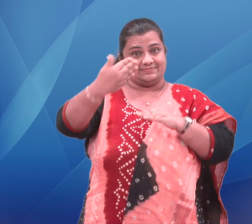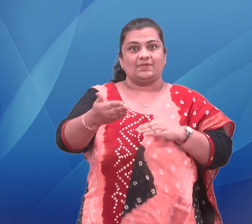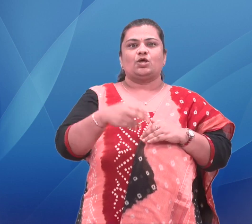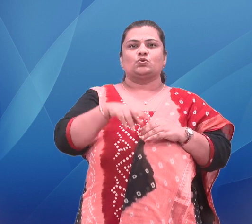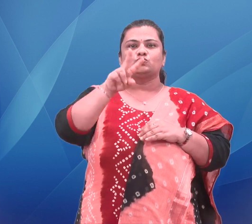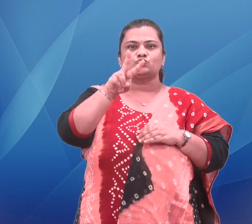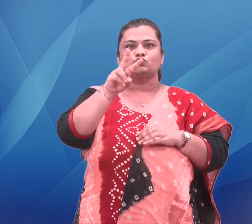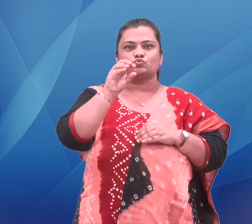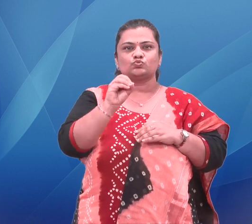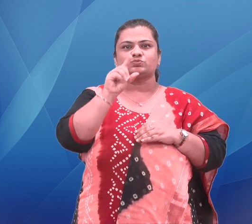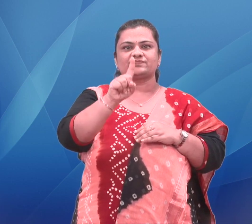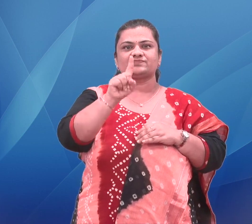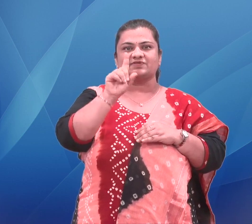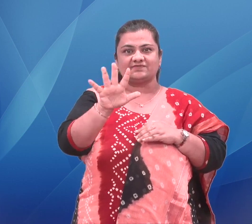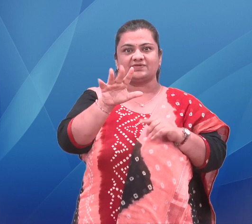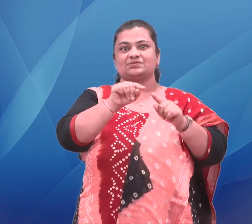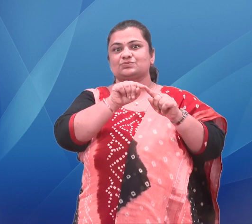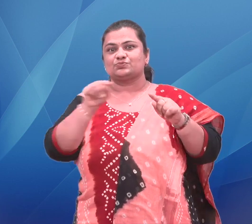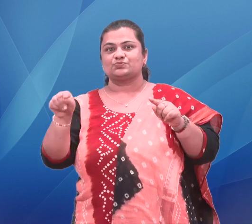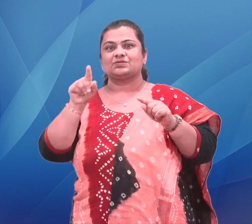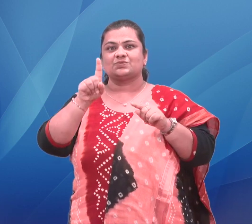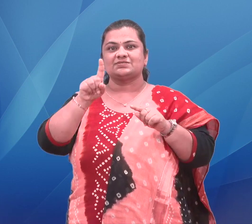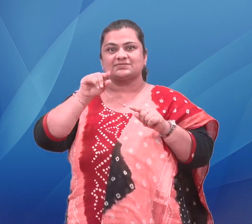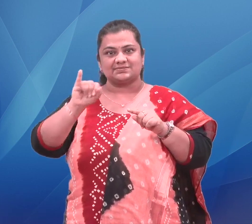% in the NFHS 2015-16.